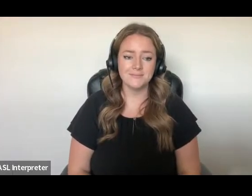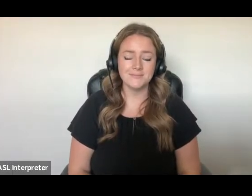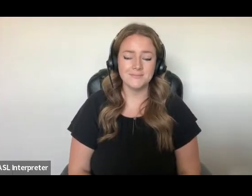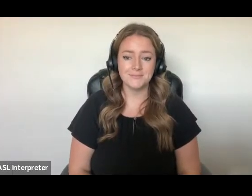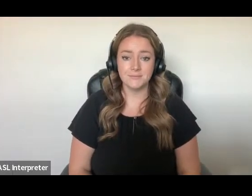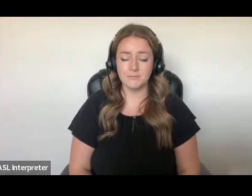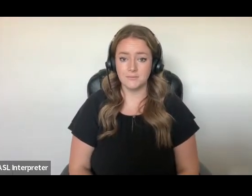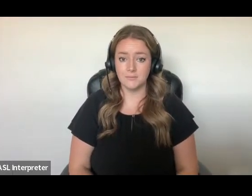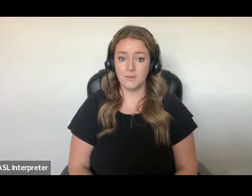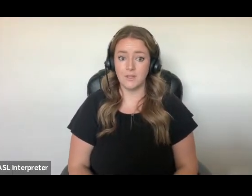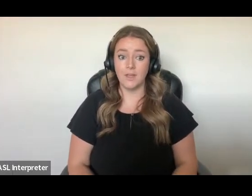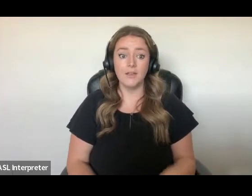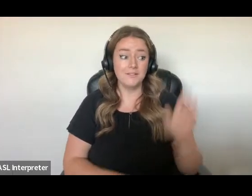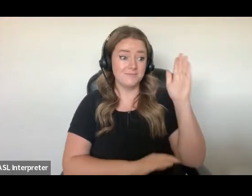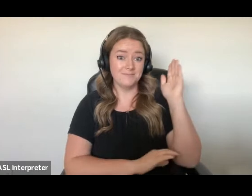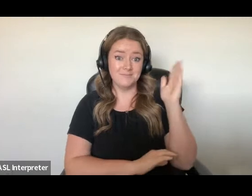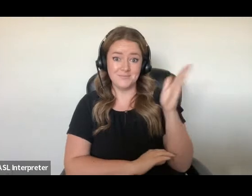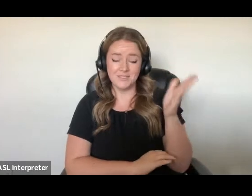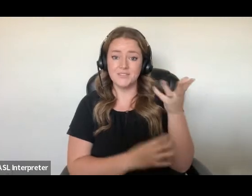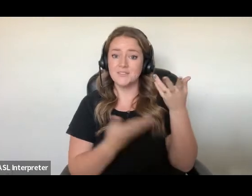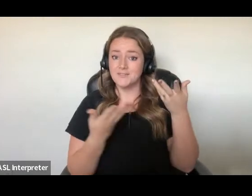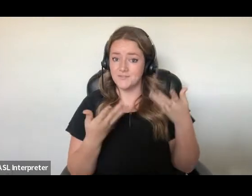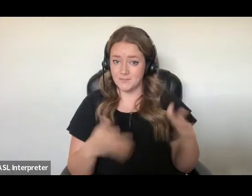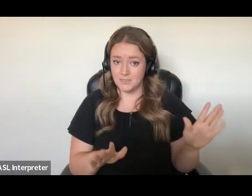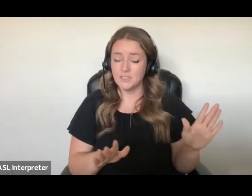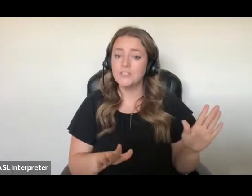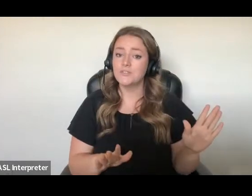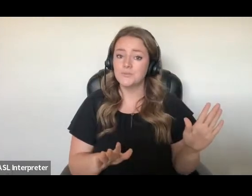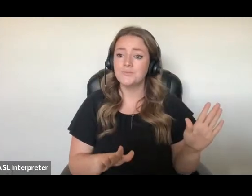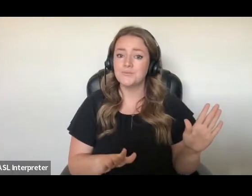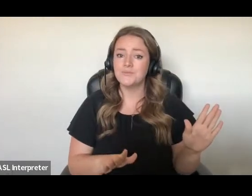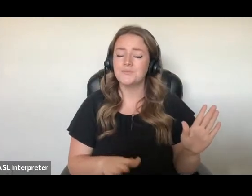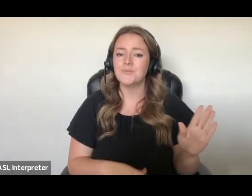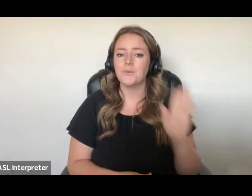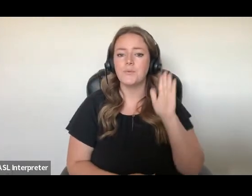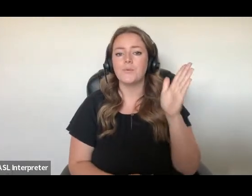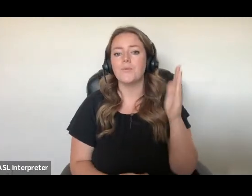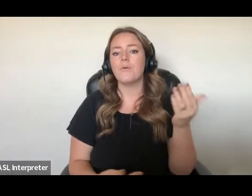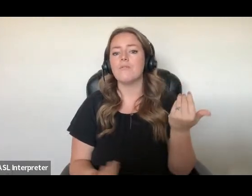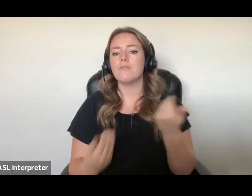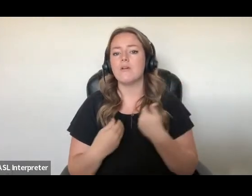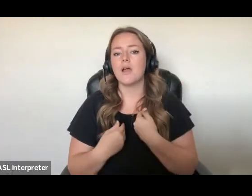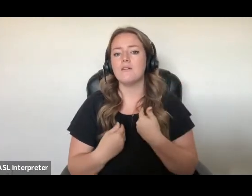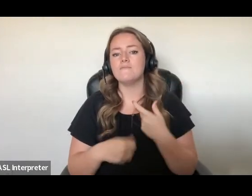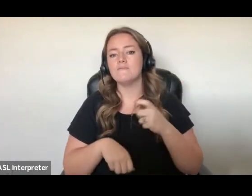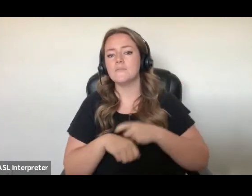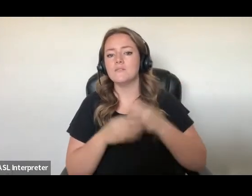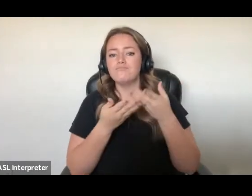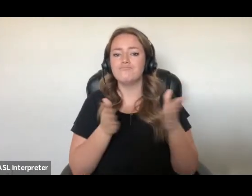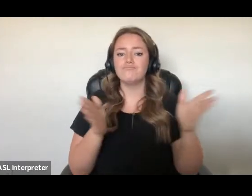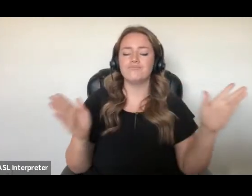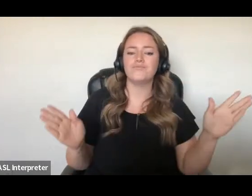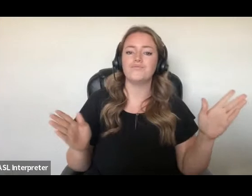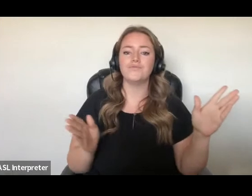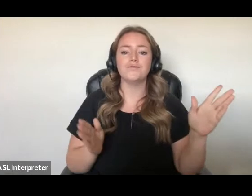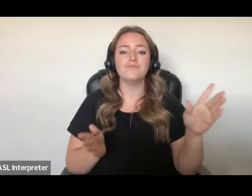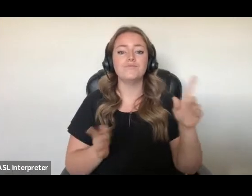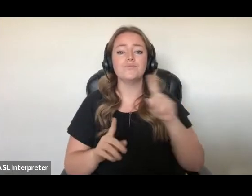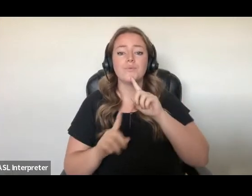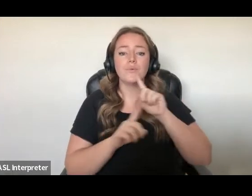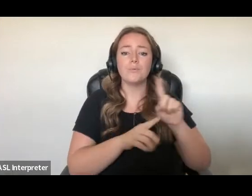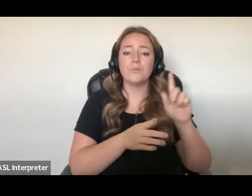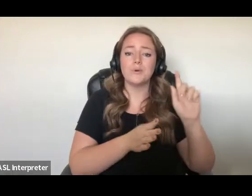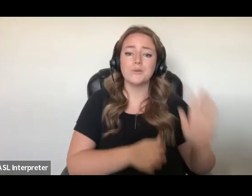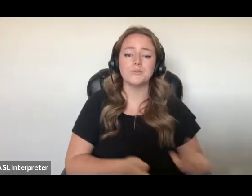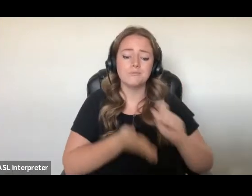After we hear from our speakers, we'll open the floor for journalists to ask questions. If you